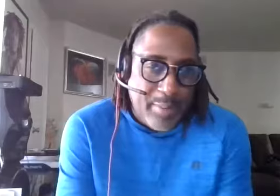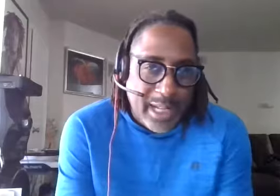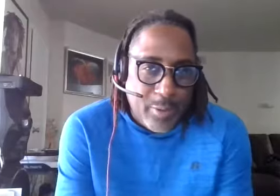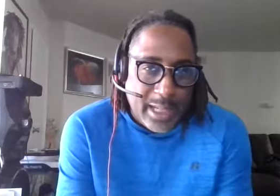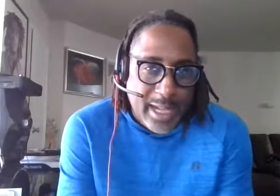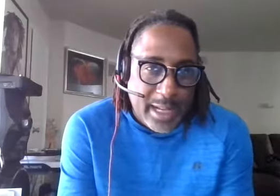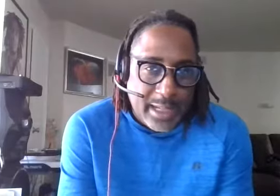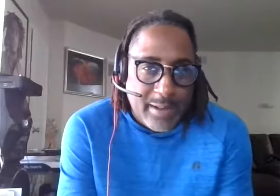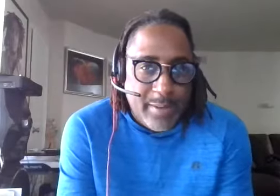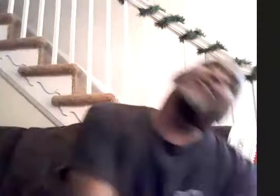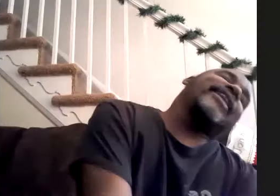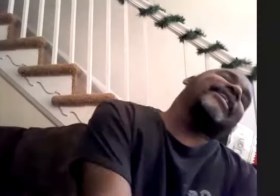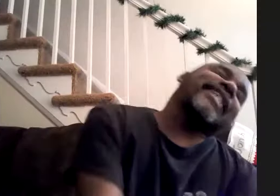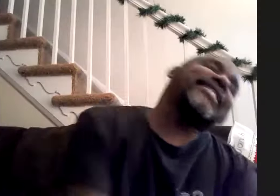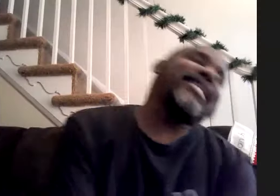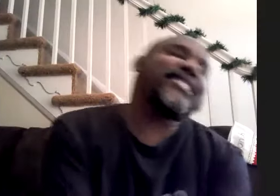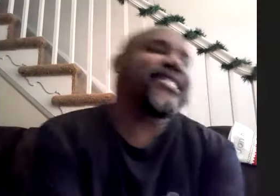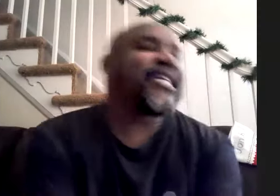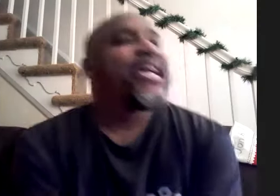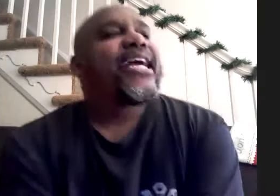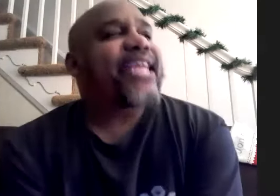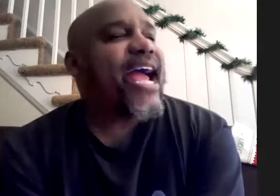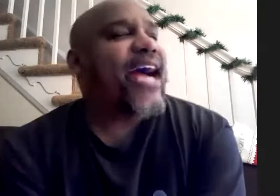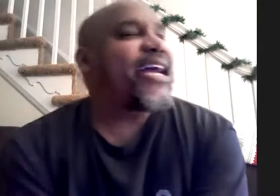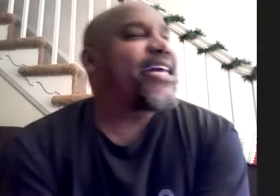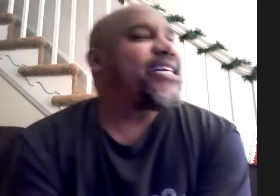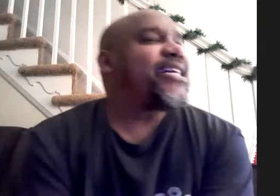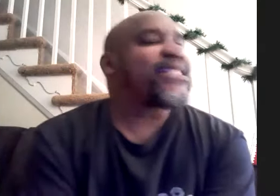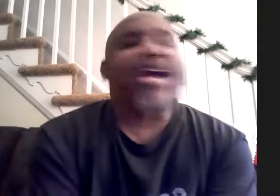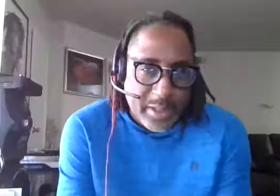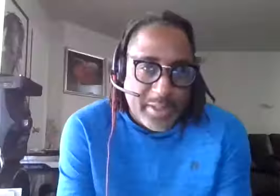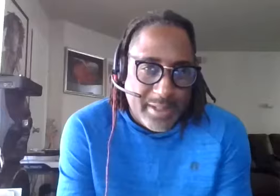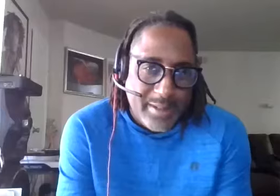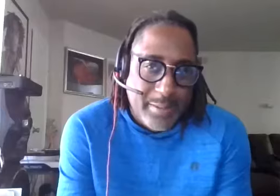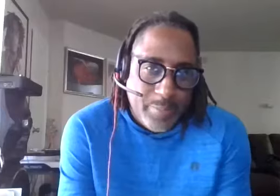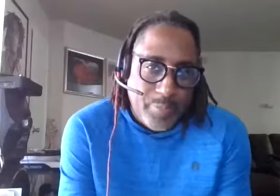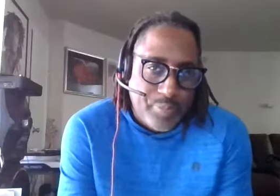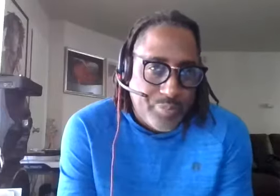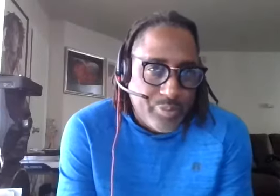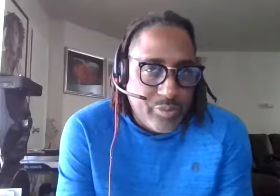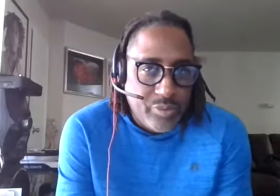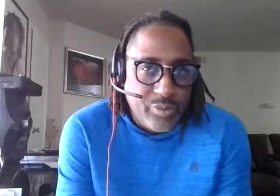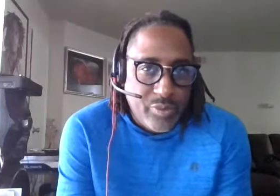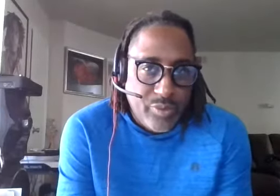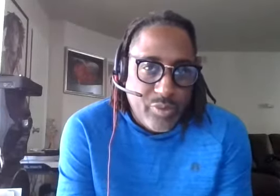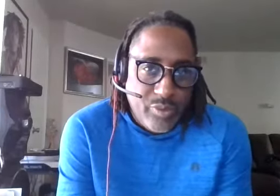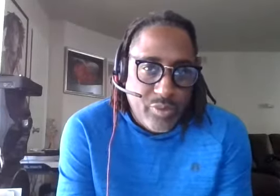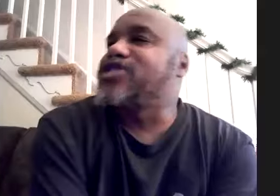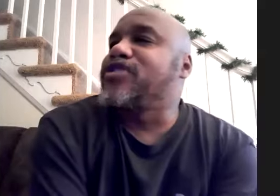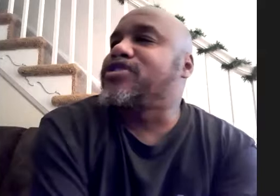what i mean we could kind of go over you know genres you can make a short story shorter to make a short story